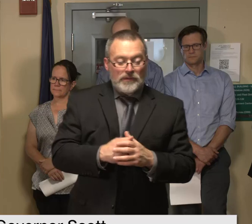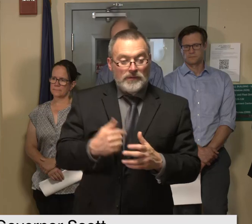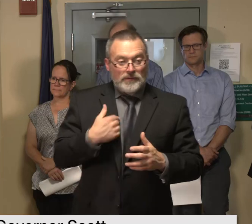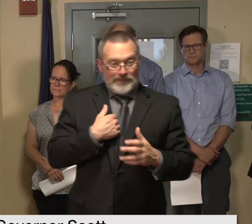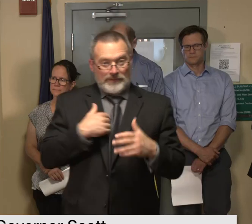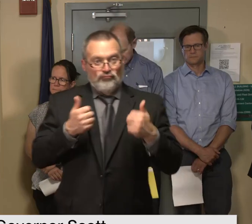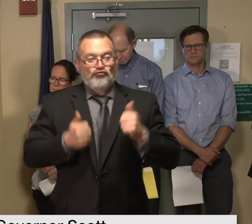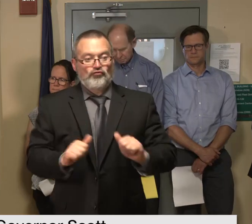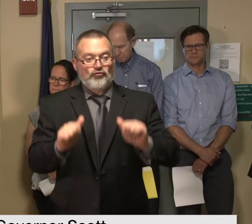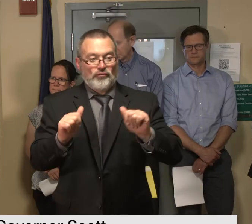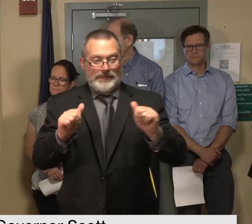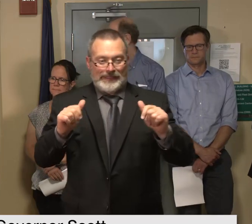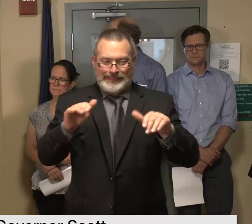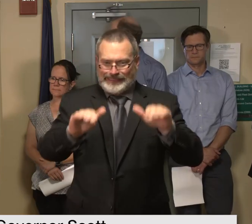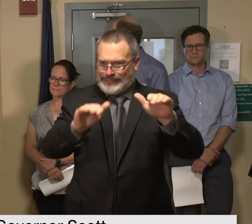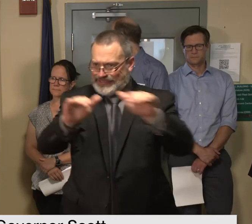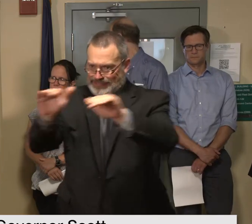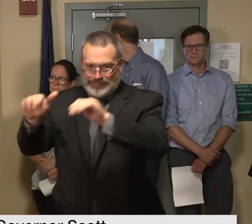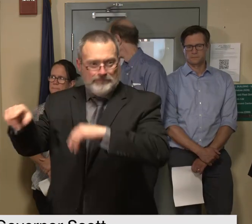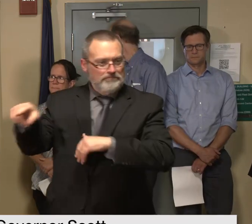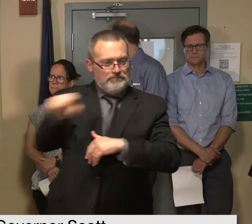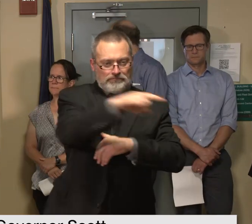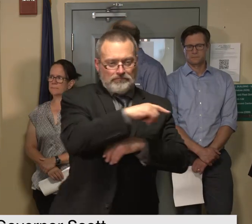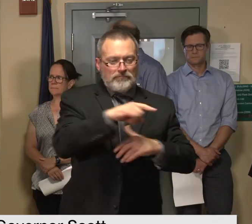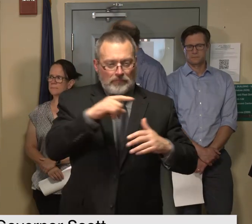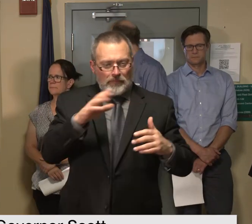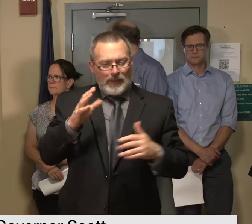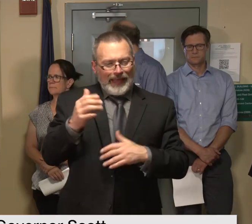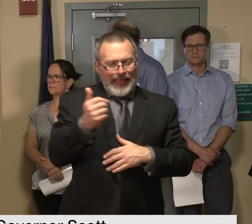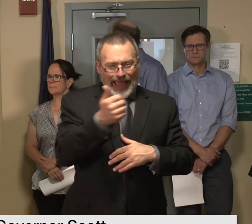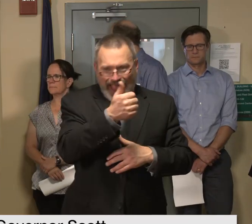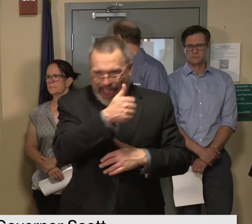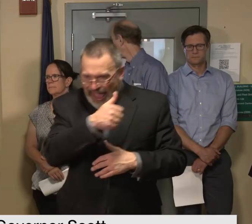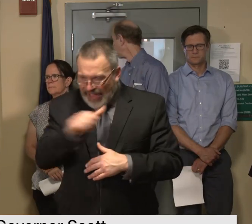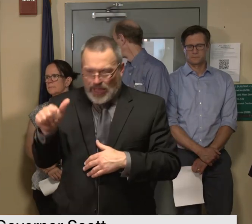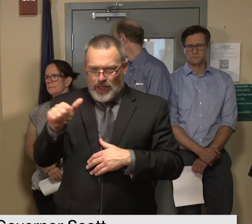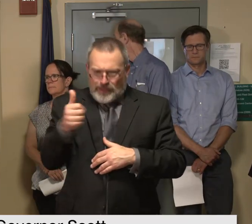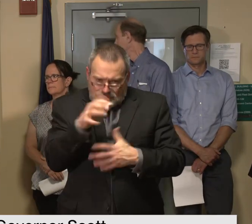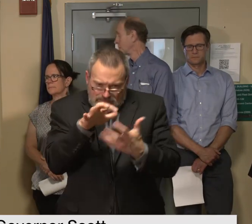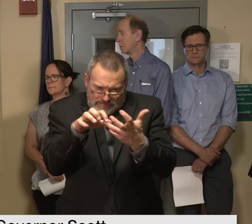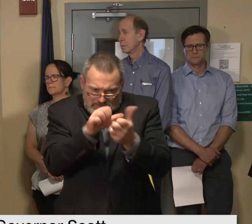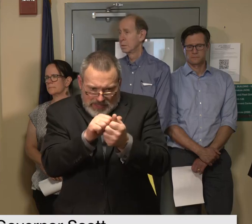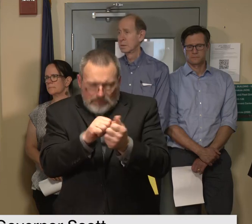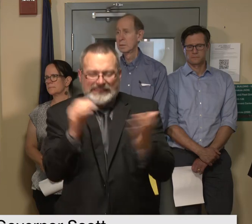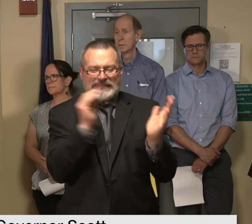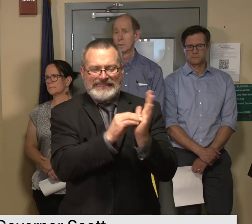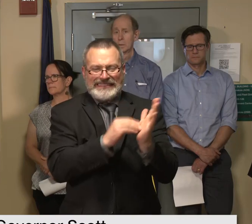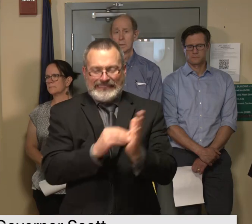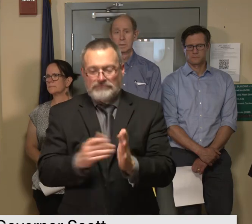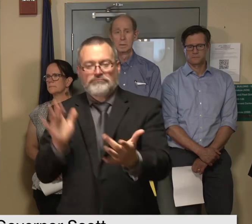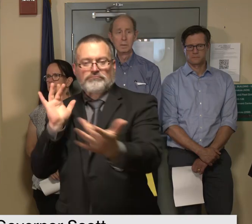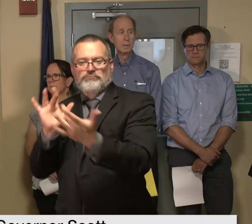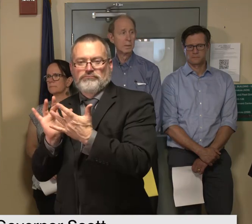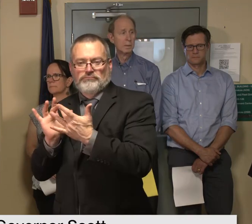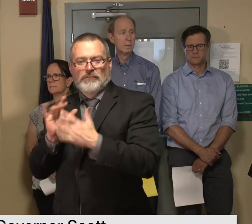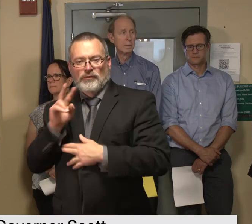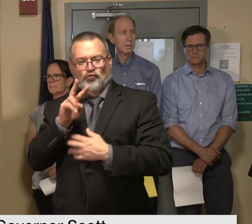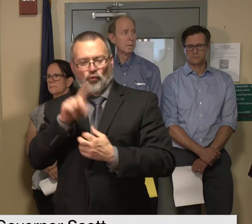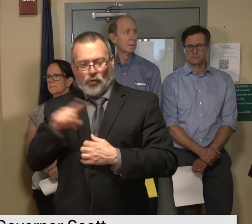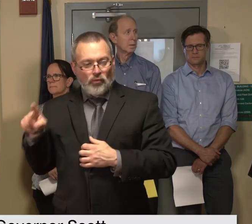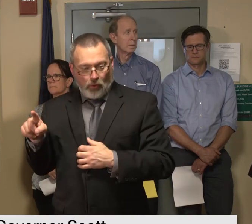encourage people with any damage at all to go to 211 fill out the form